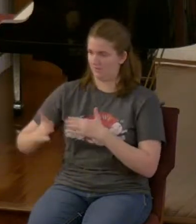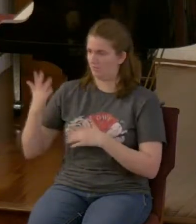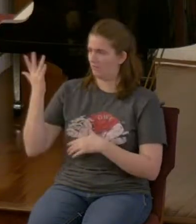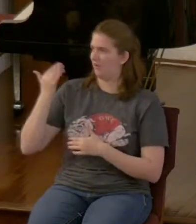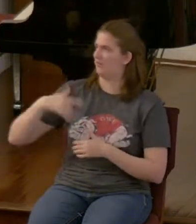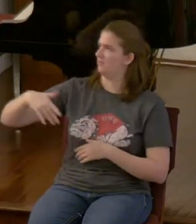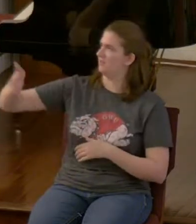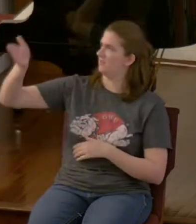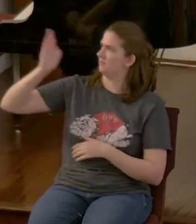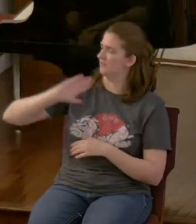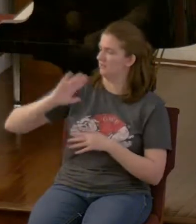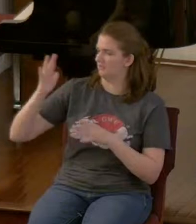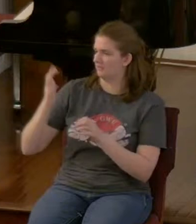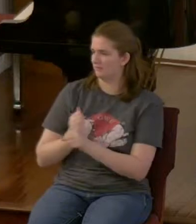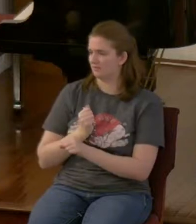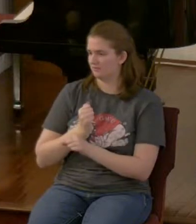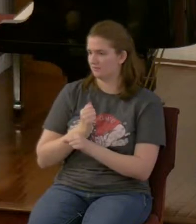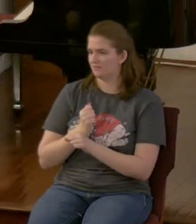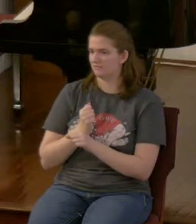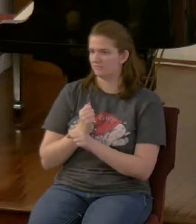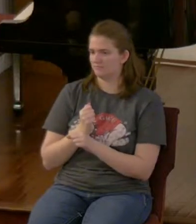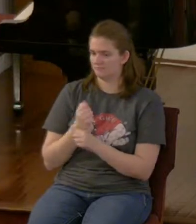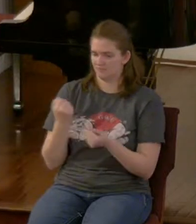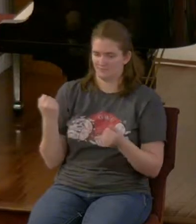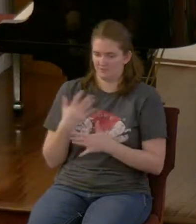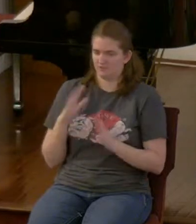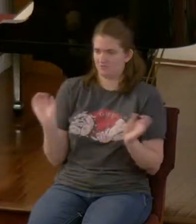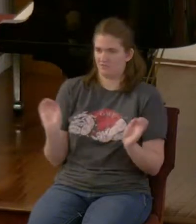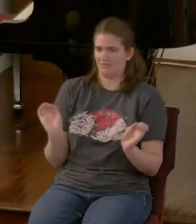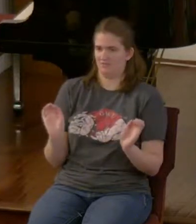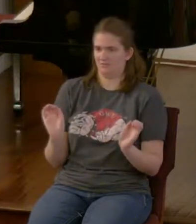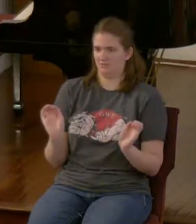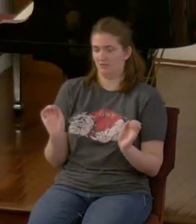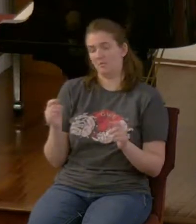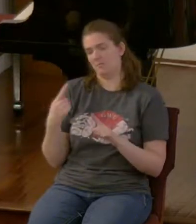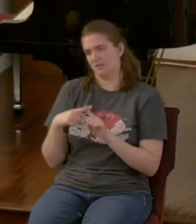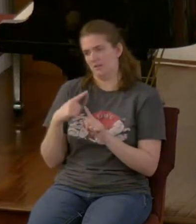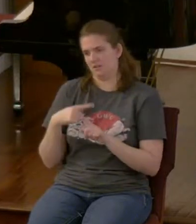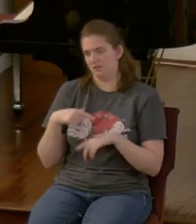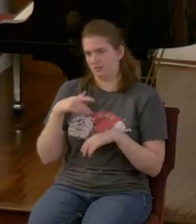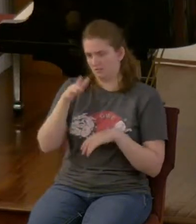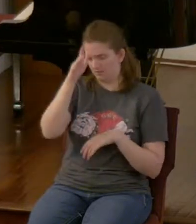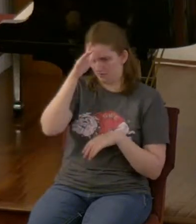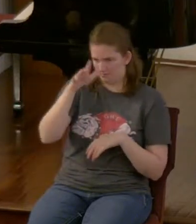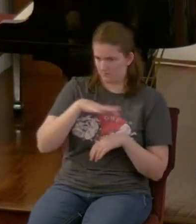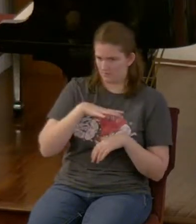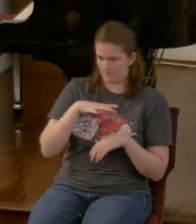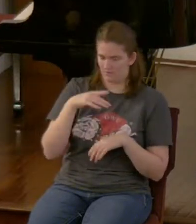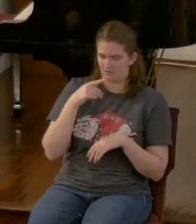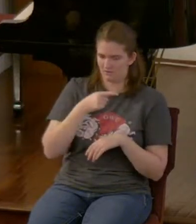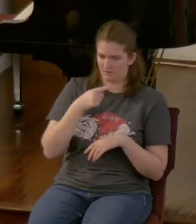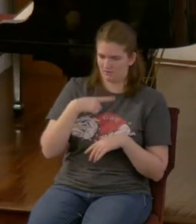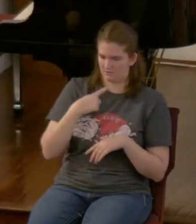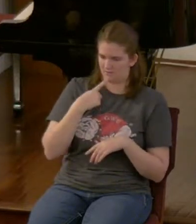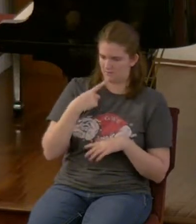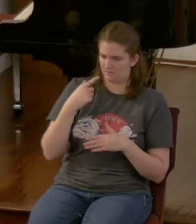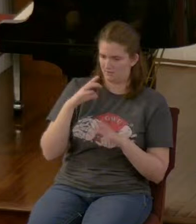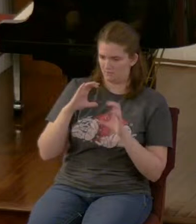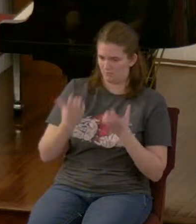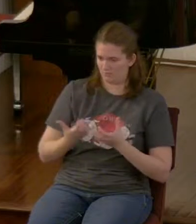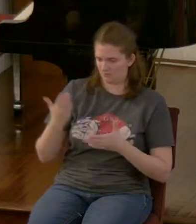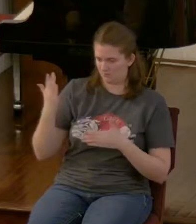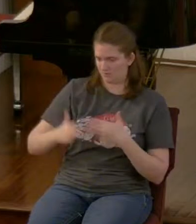there's nothing to be afraid of plus the fact this guy is off his rocker because the Bible says Jesus says not even